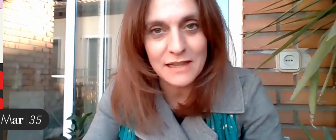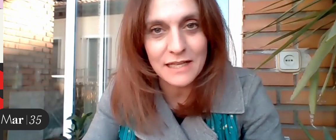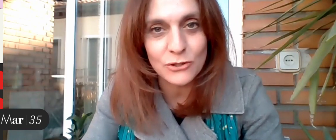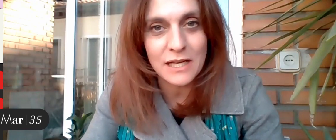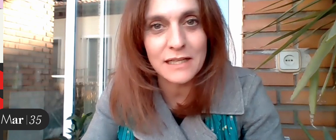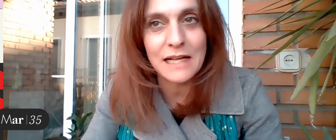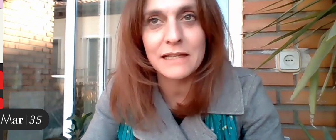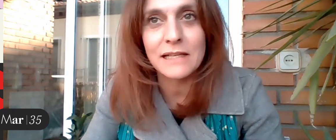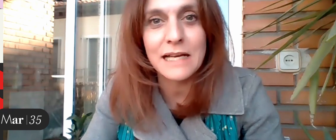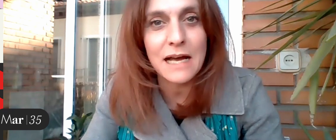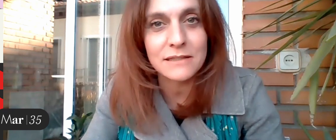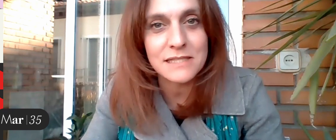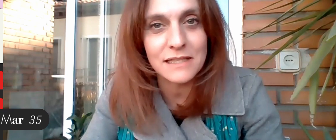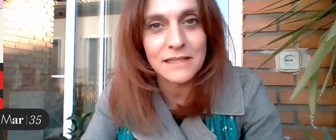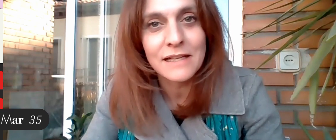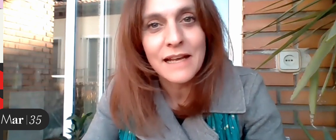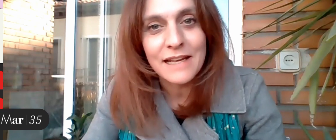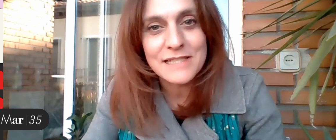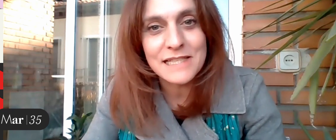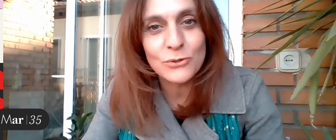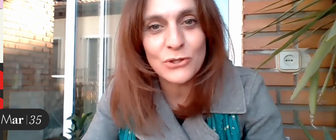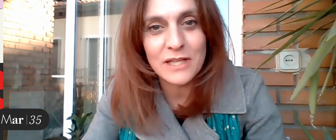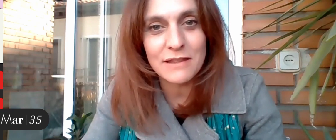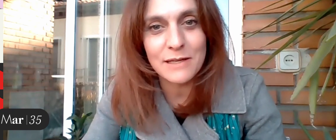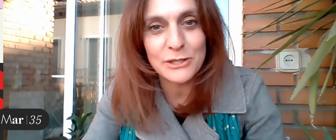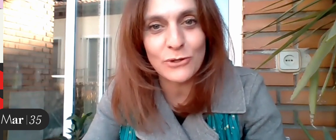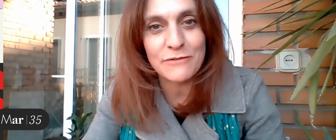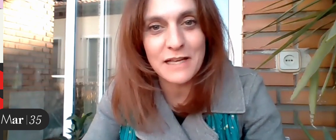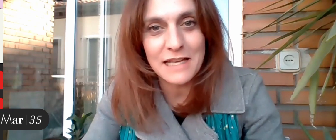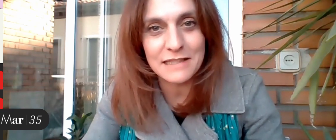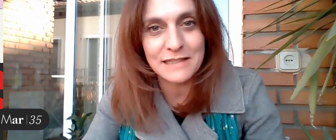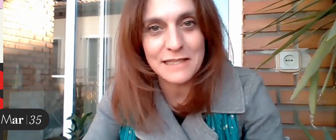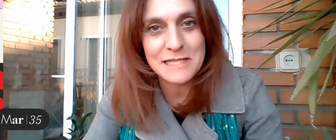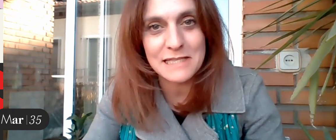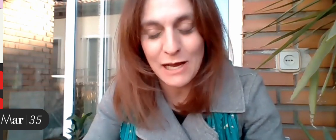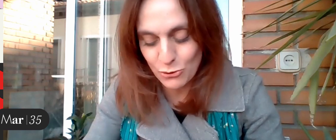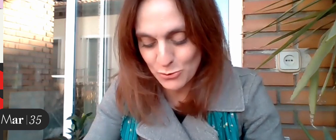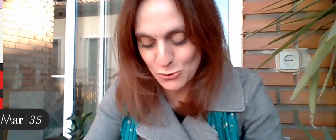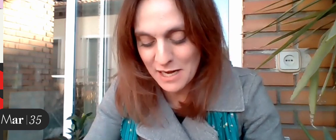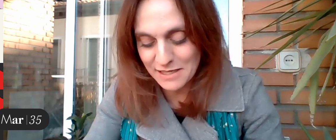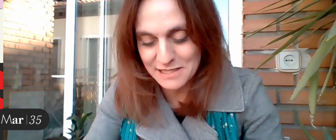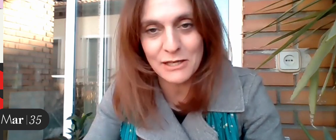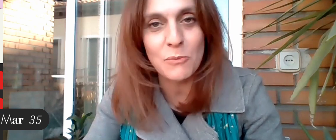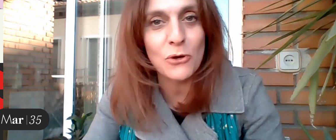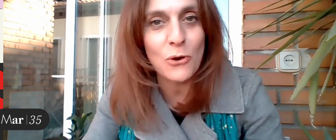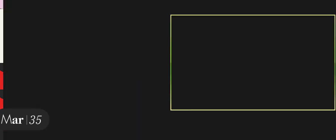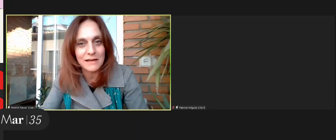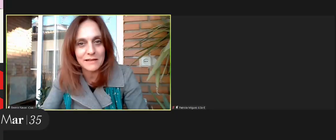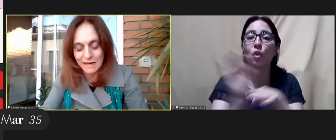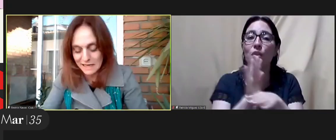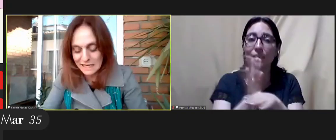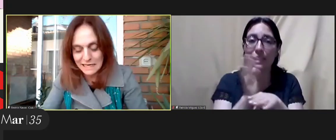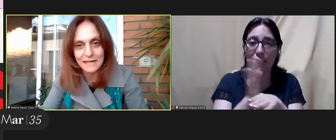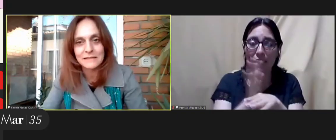uh to discuss what i do right now i'm the general director of the cast which is the arts and